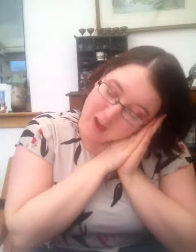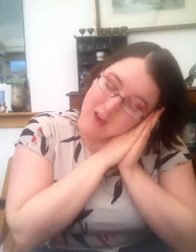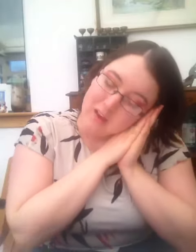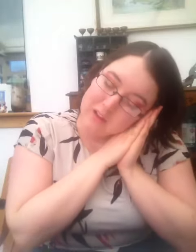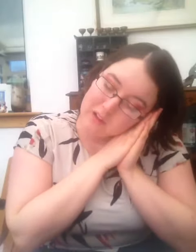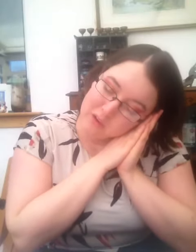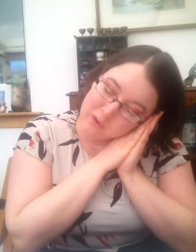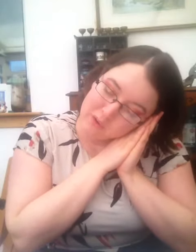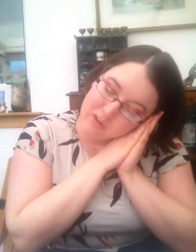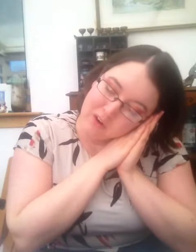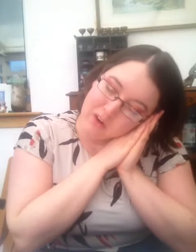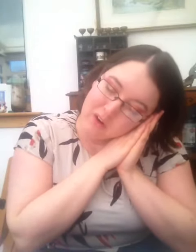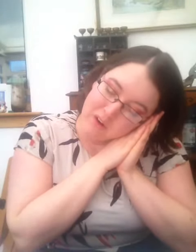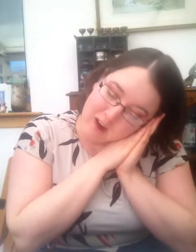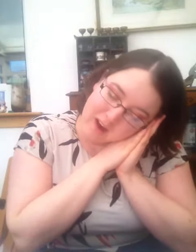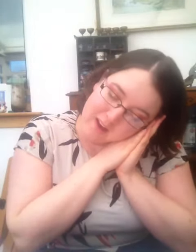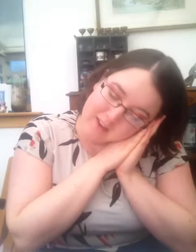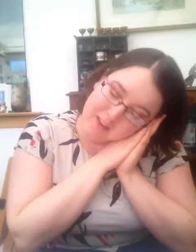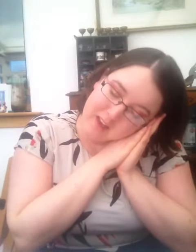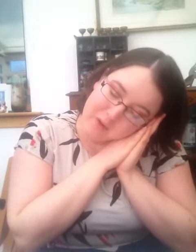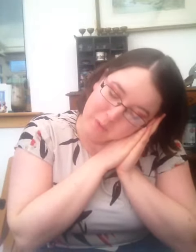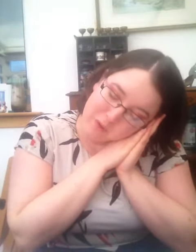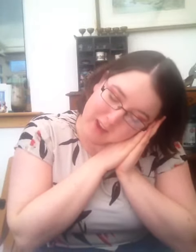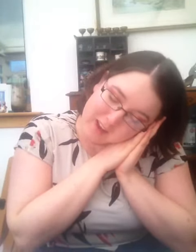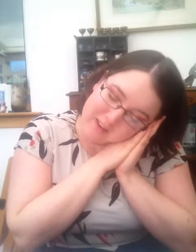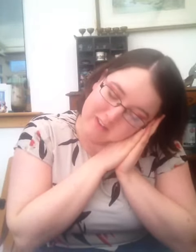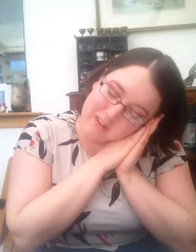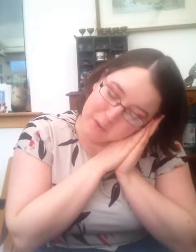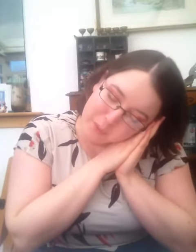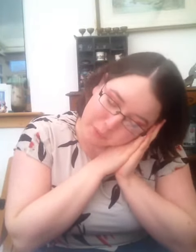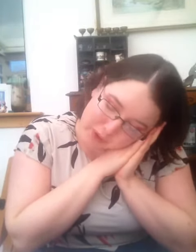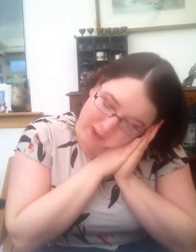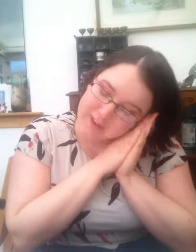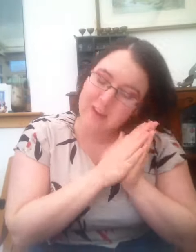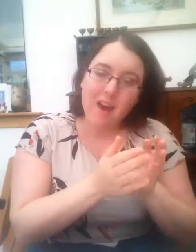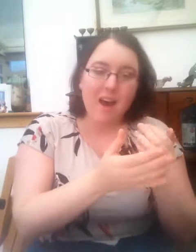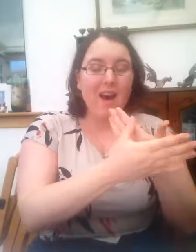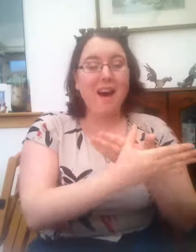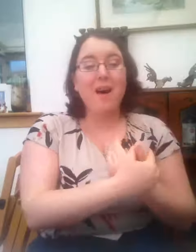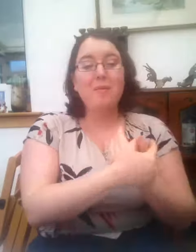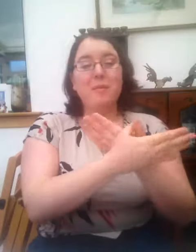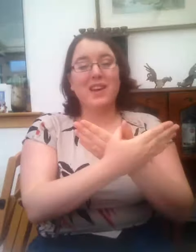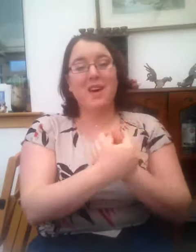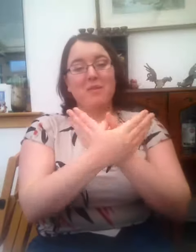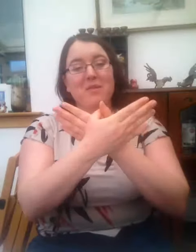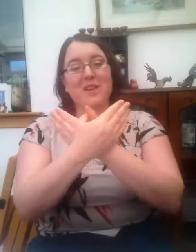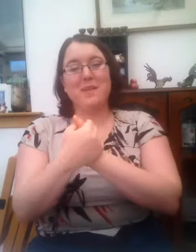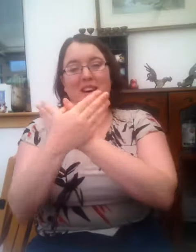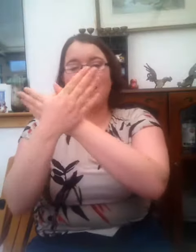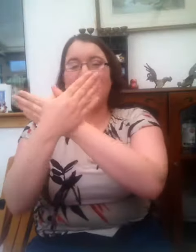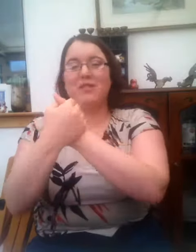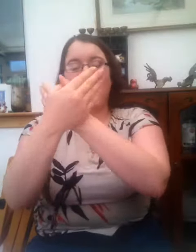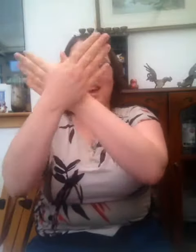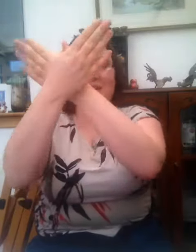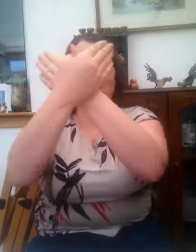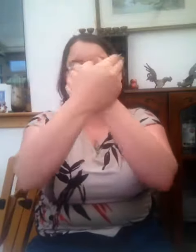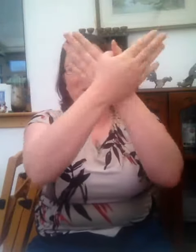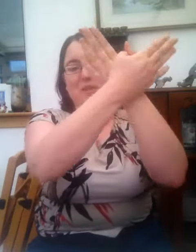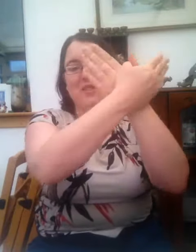Close your eyes and wait a week. Up comes a butterfly floating